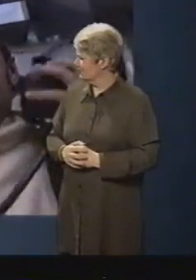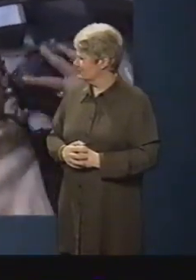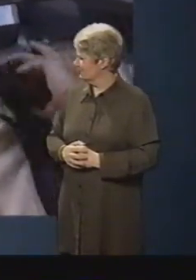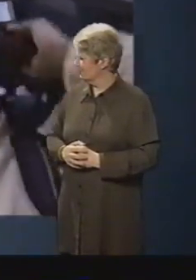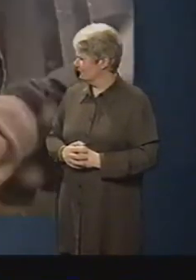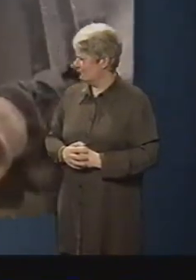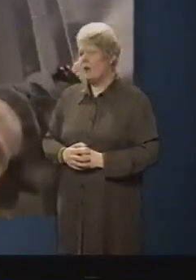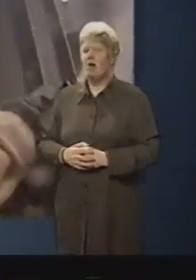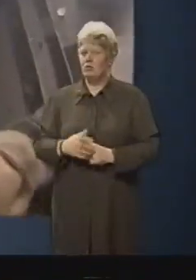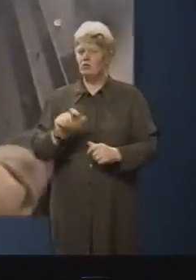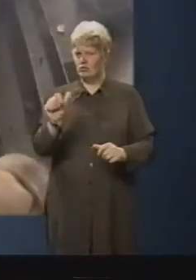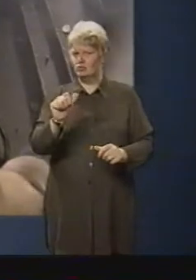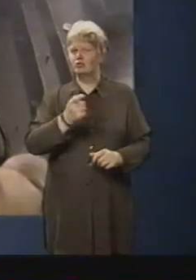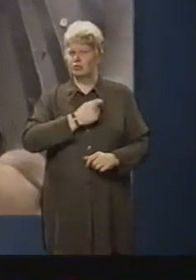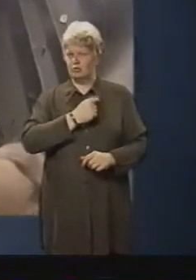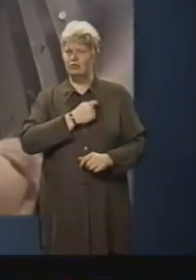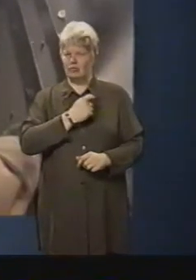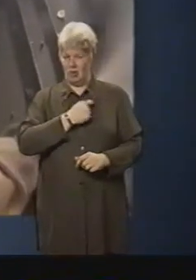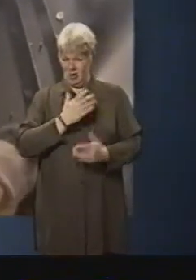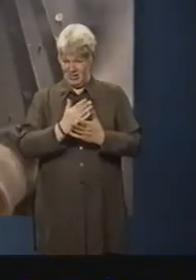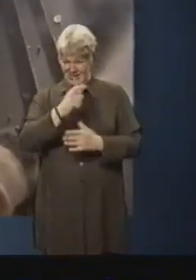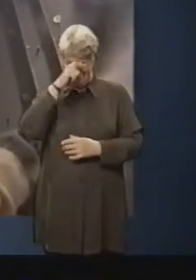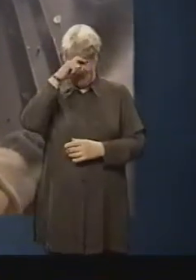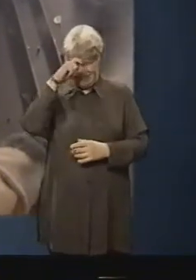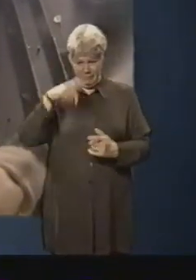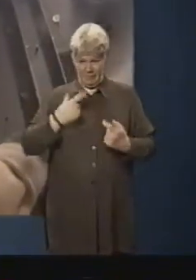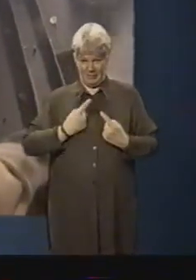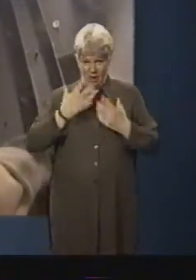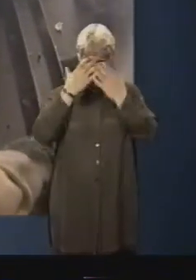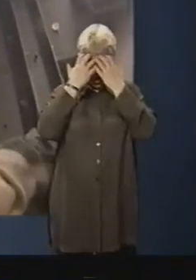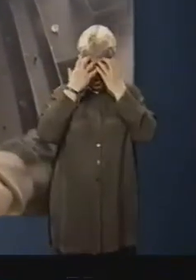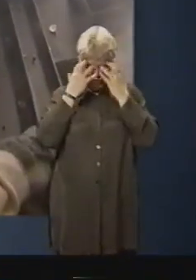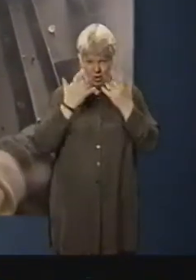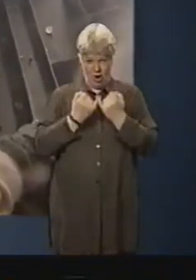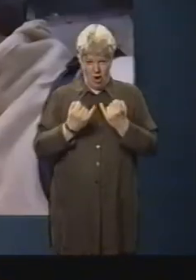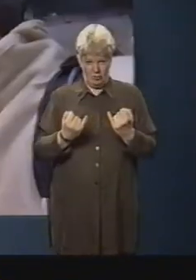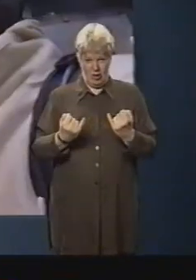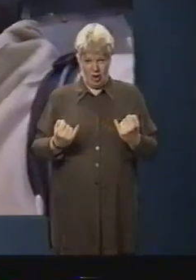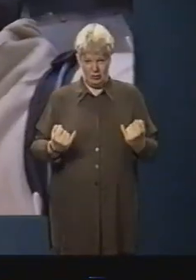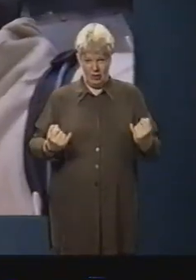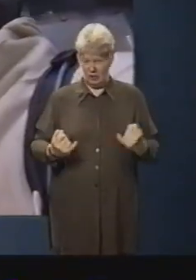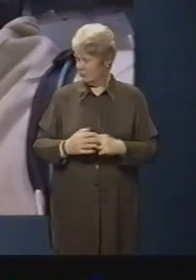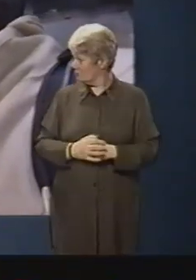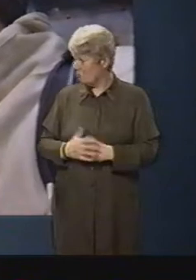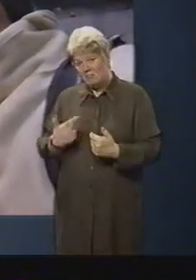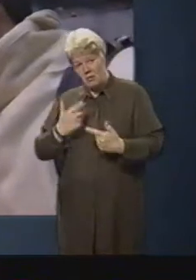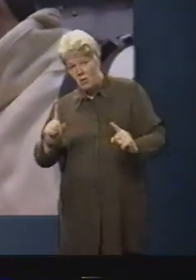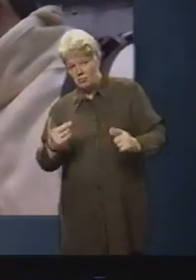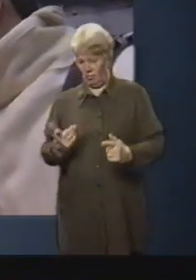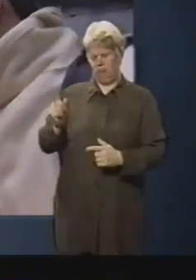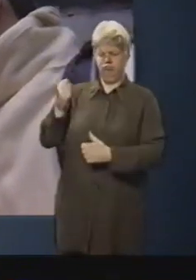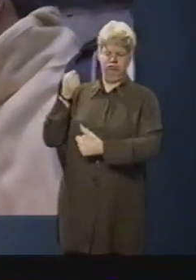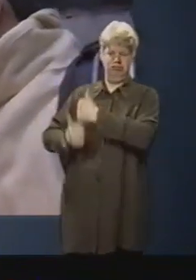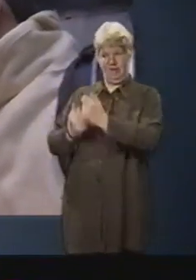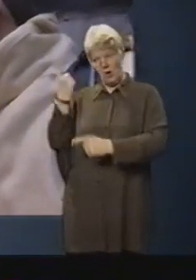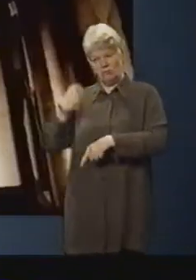That was quite scary. I could just feel myself getting hotter and hotter and hotter. And was thinking, what now? How did I do? Very well. Very well. For the first